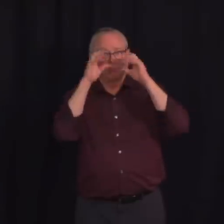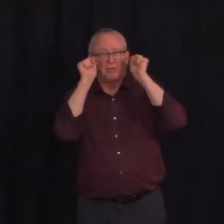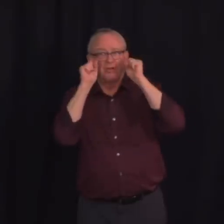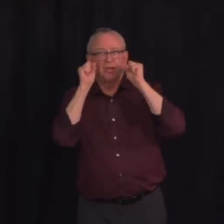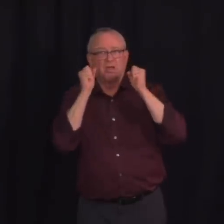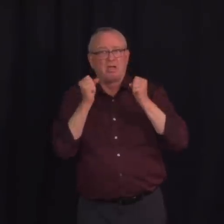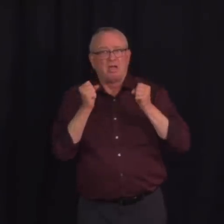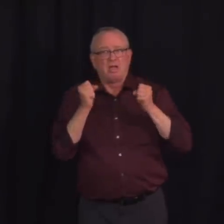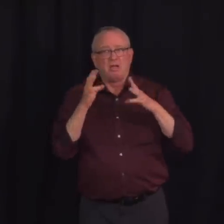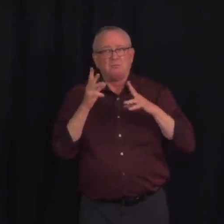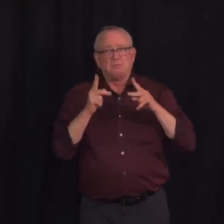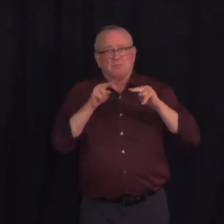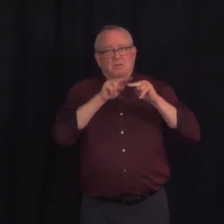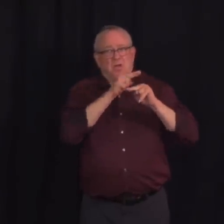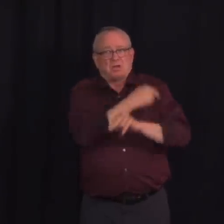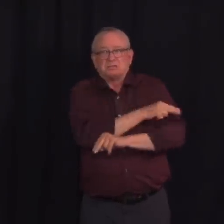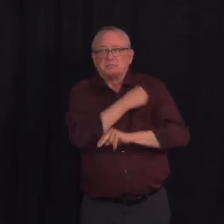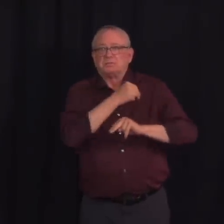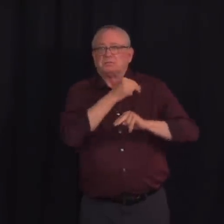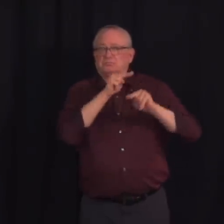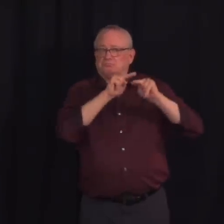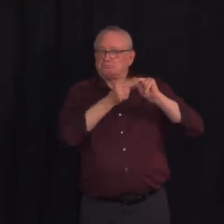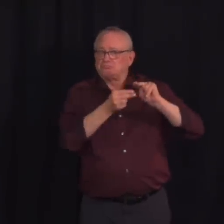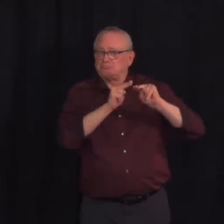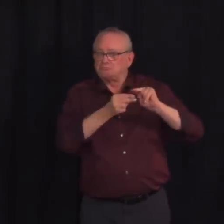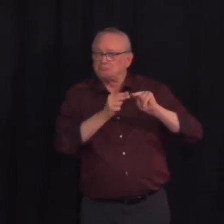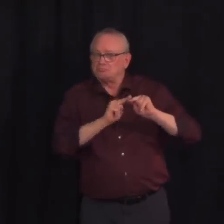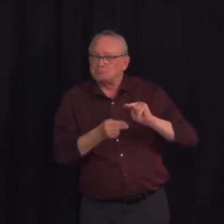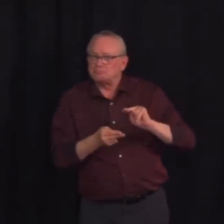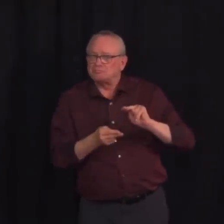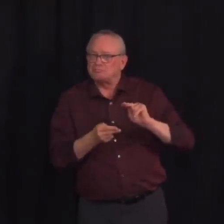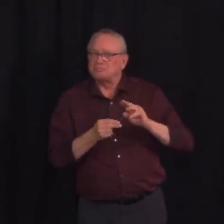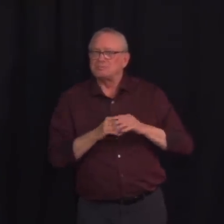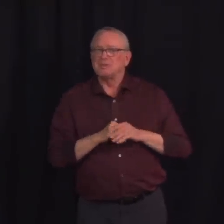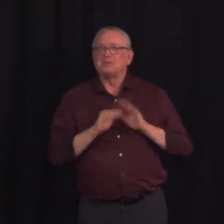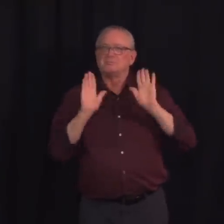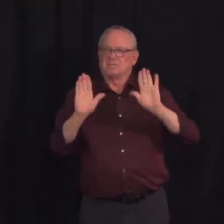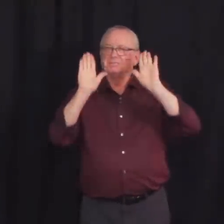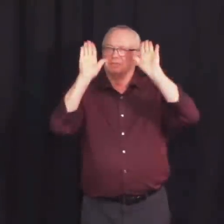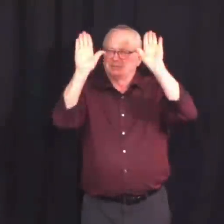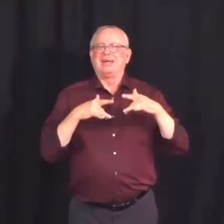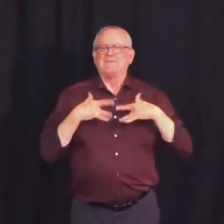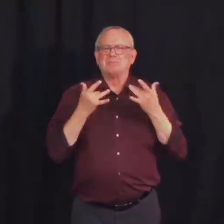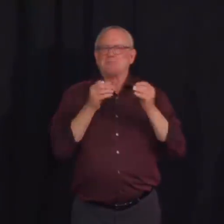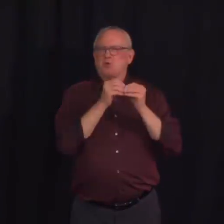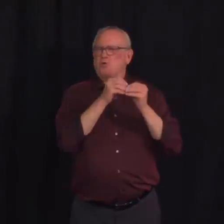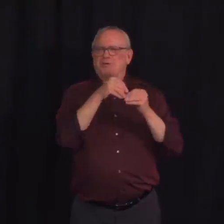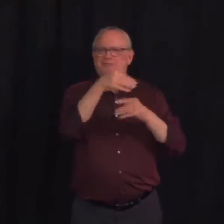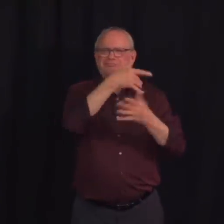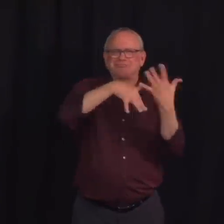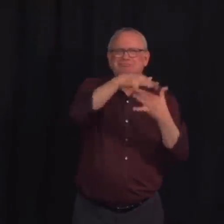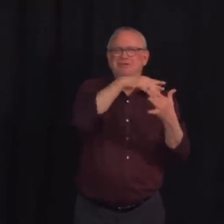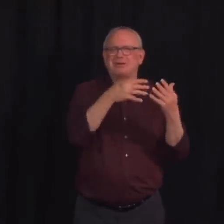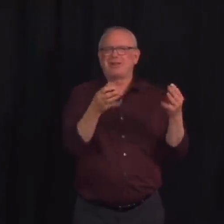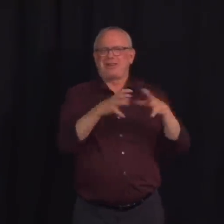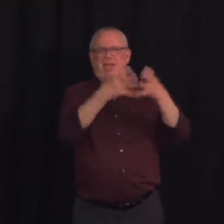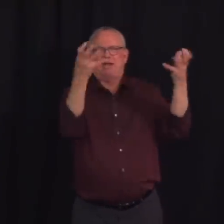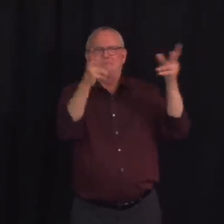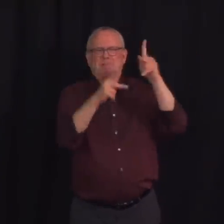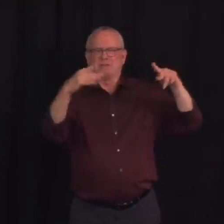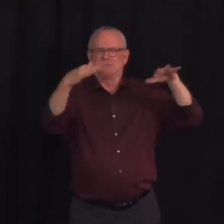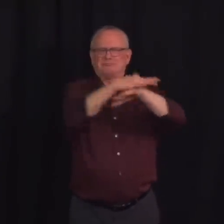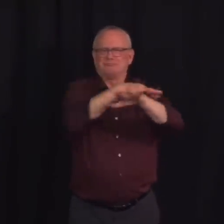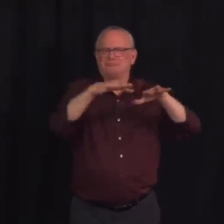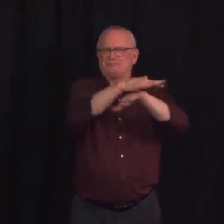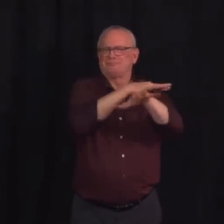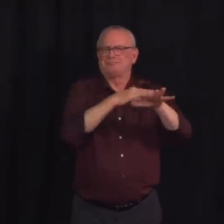in the last few days, we have started seeing our positivity rate decline as well. It's important to remember that a lot